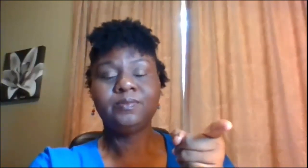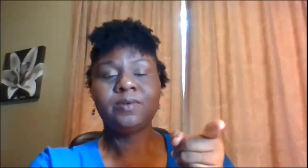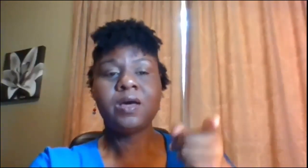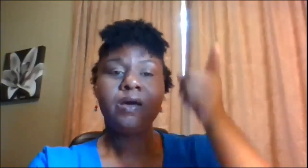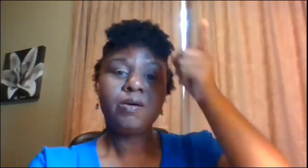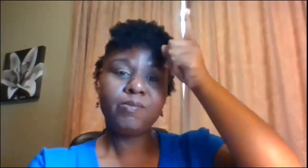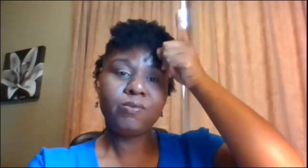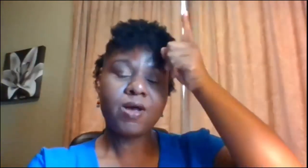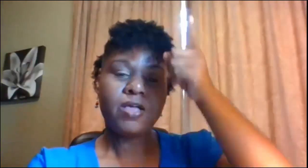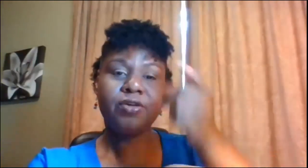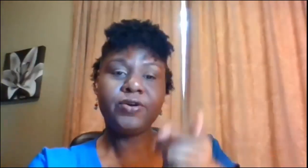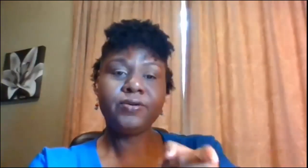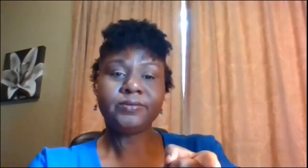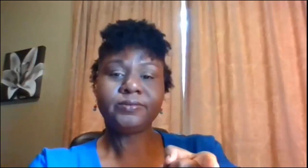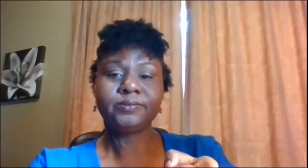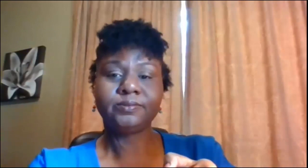brother brother